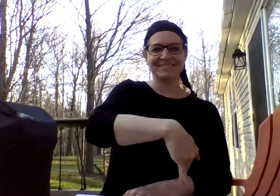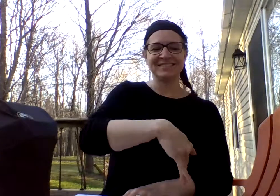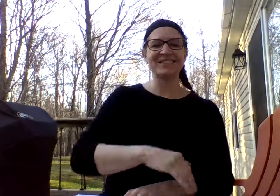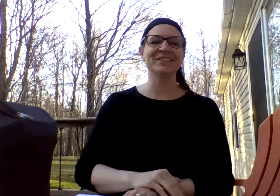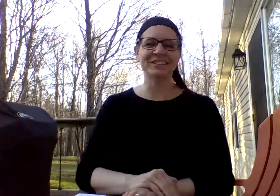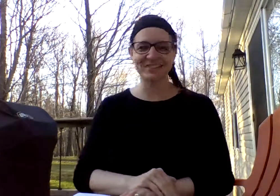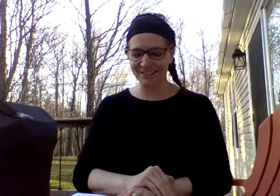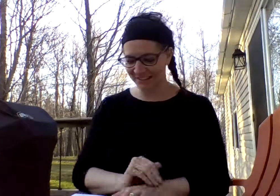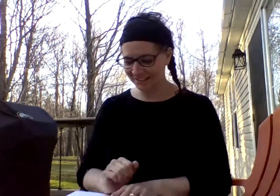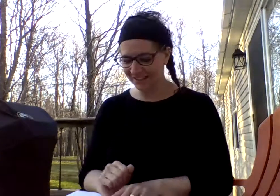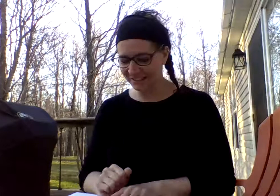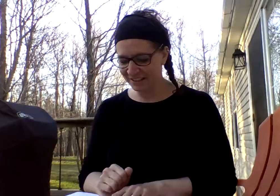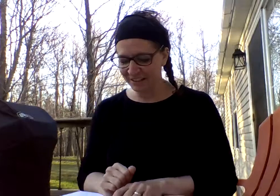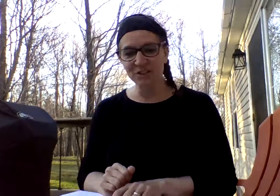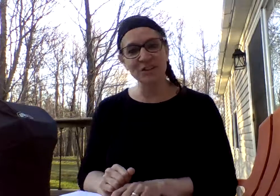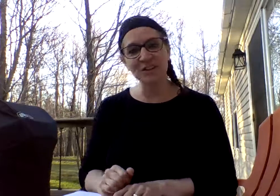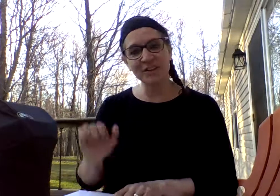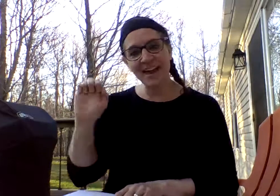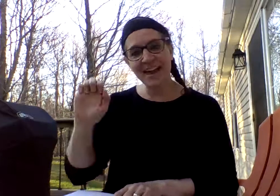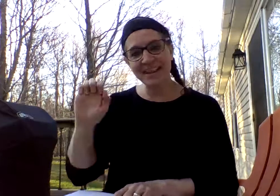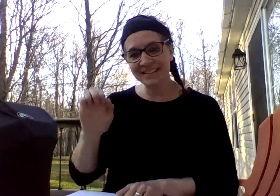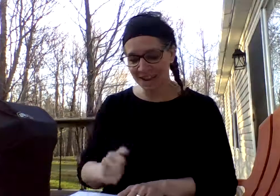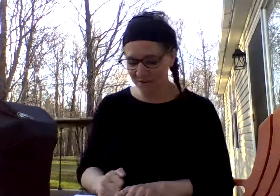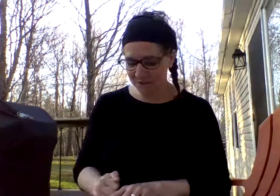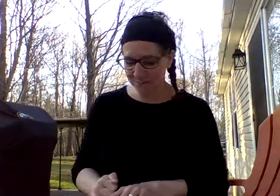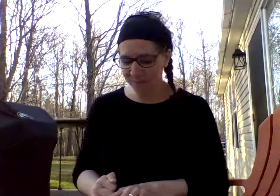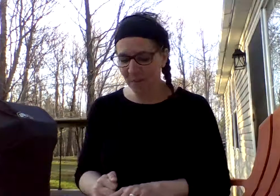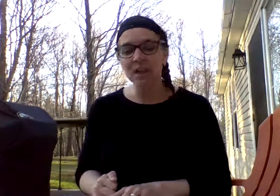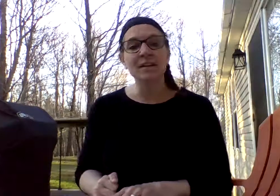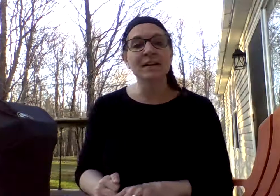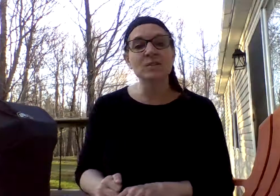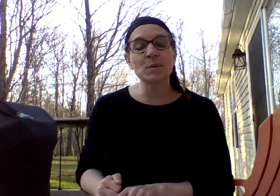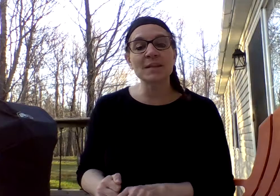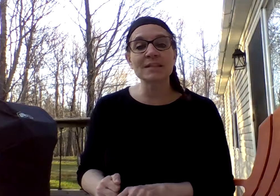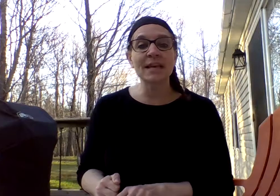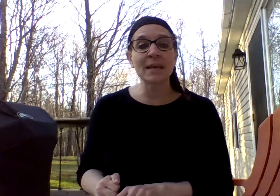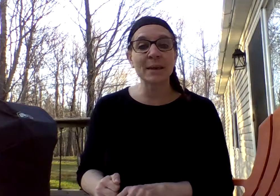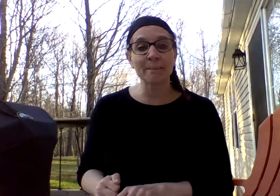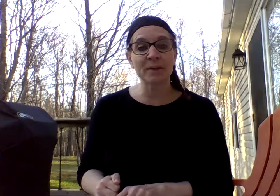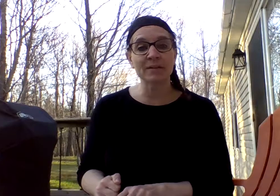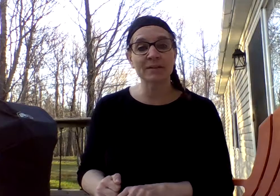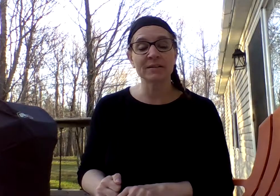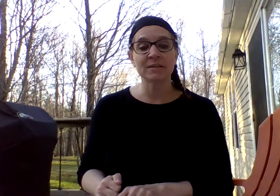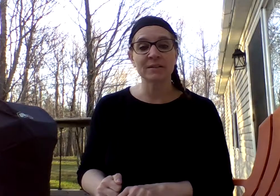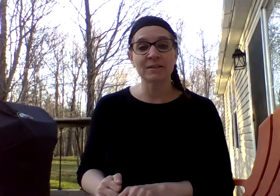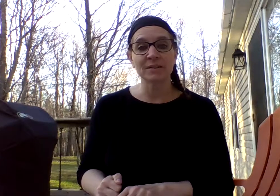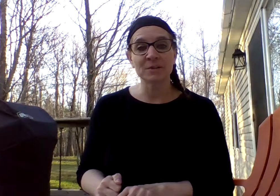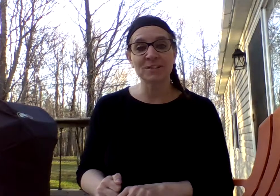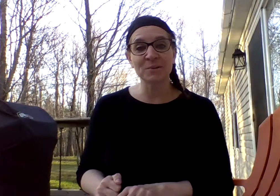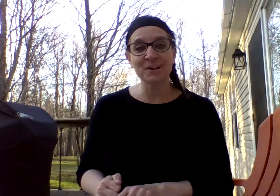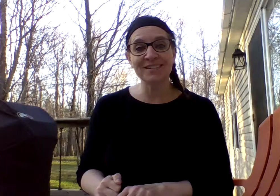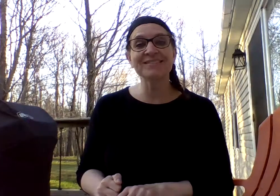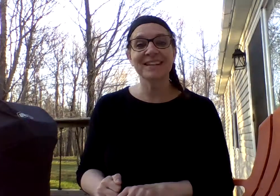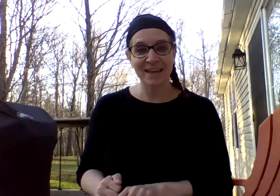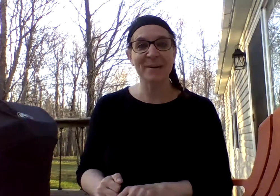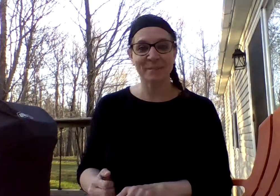Good. Should have heard that A sound. Next one is hip. What's the word? Hip.